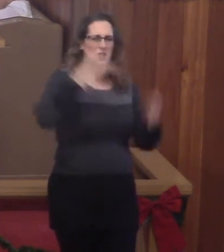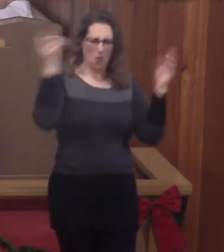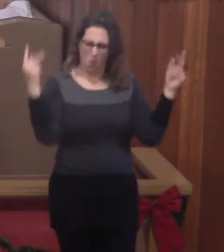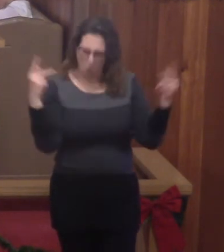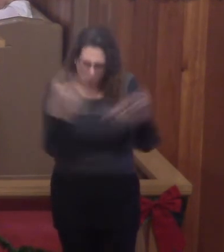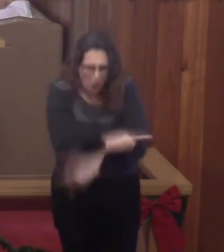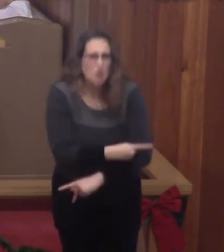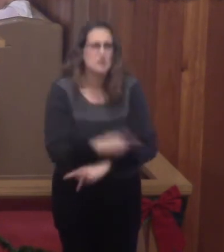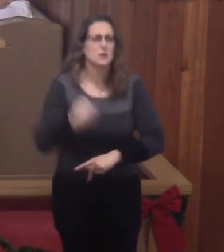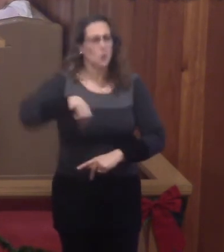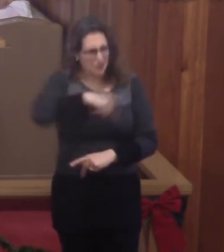time.